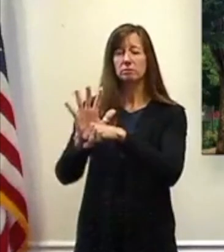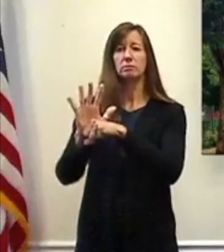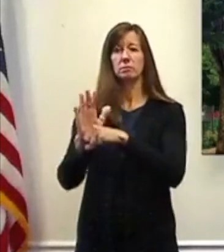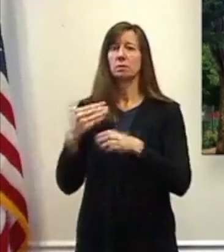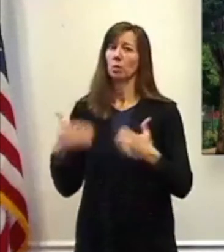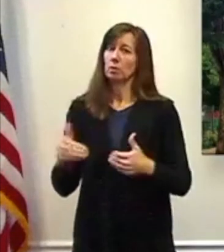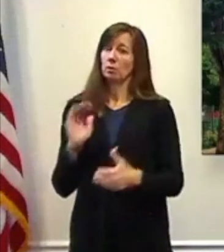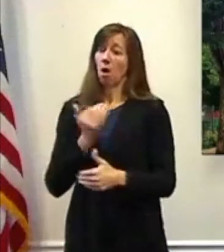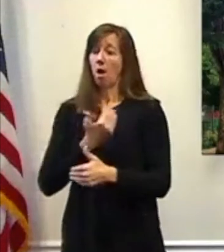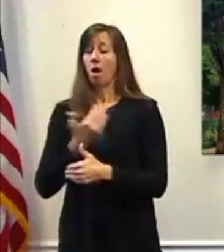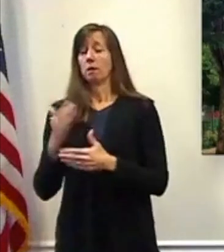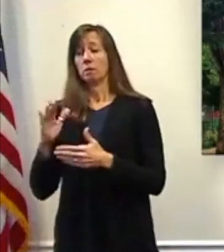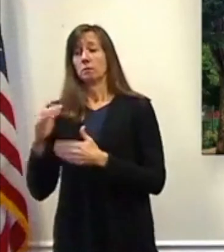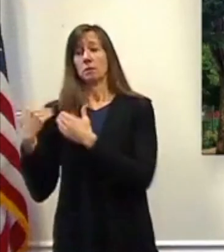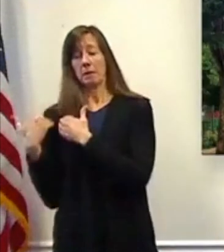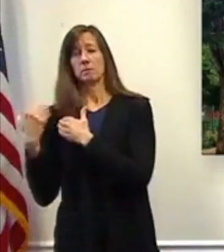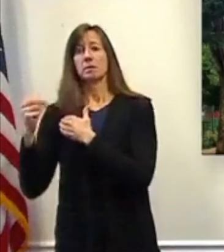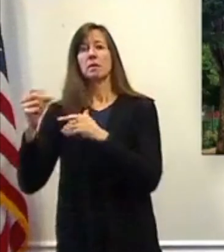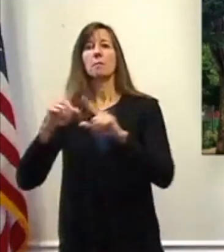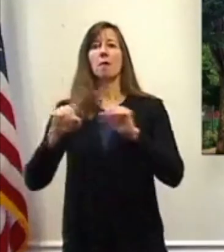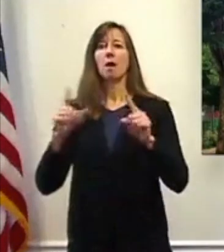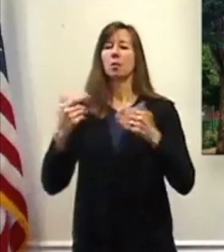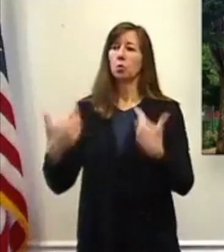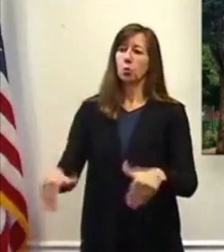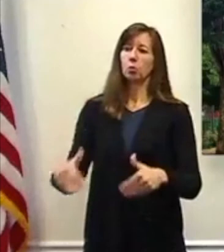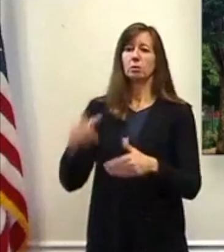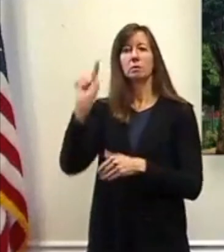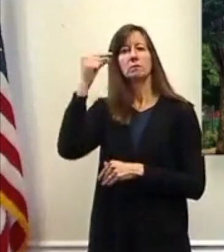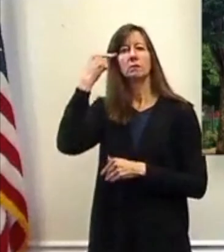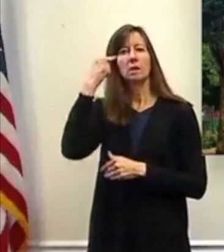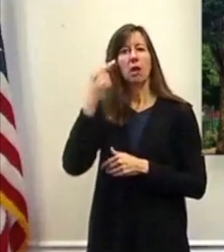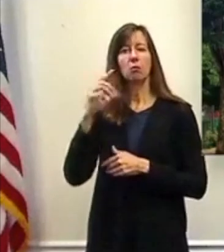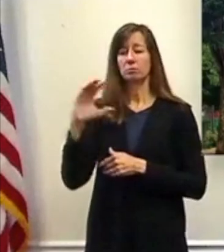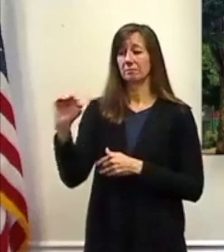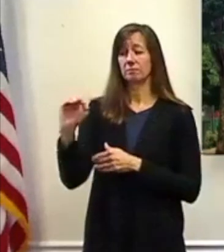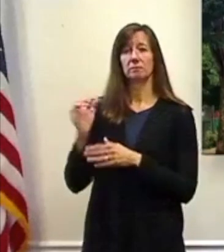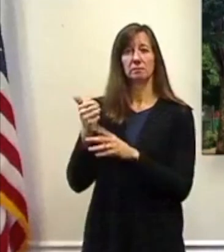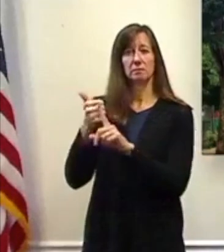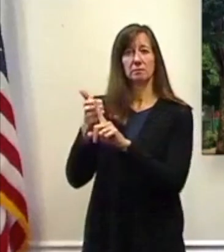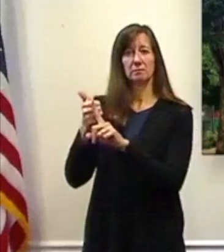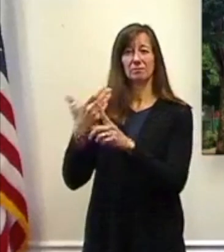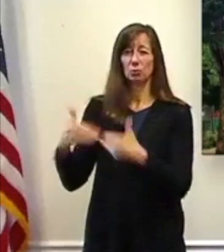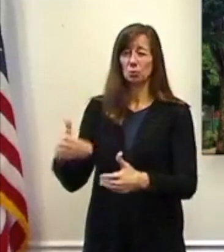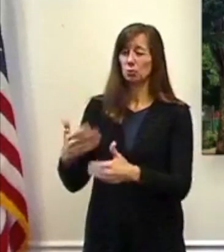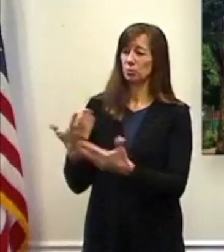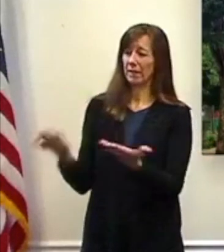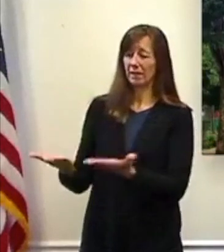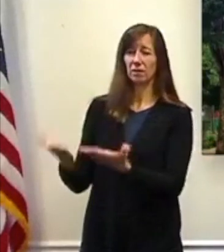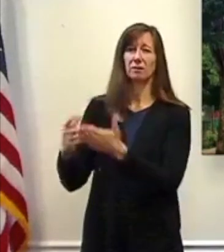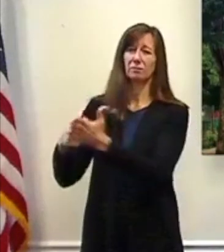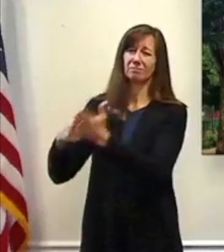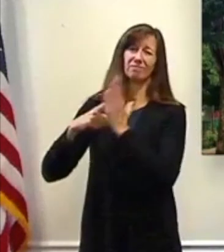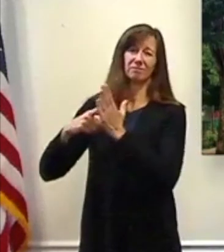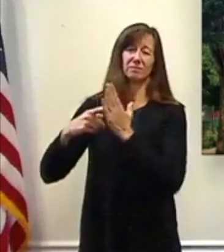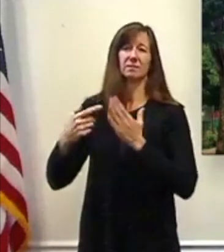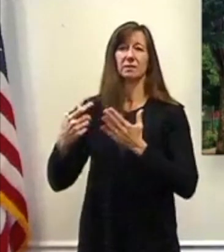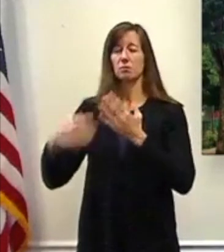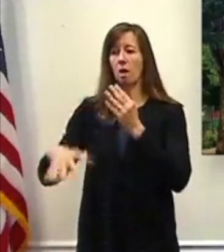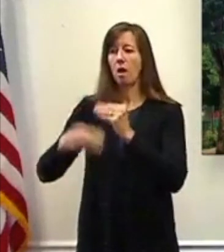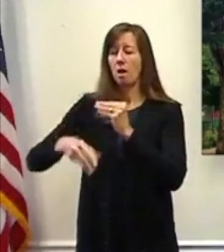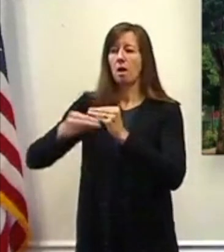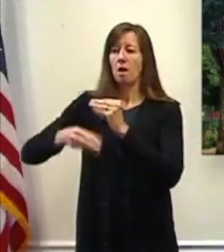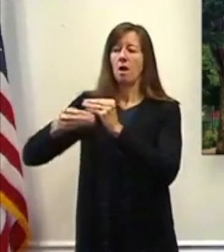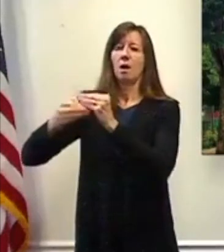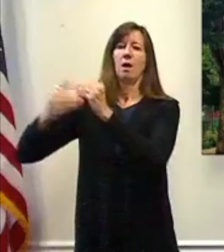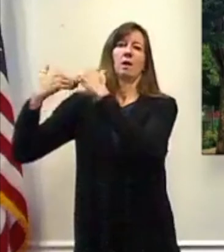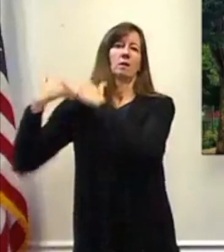for services that county governments are responsible for. All has compounded our fiscal challenge. Adding to that